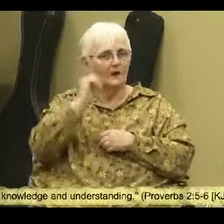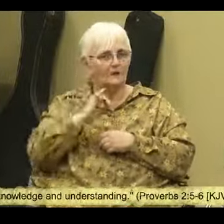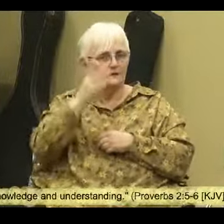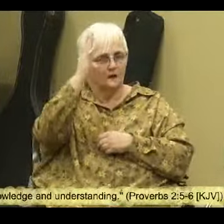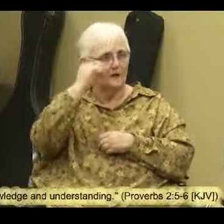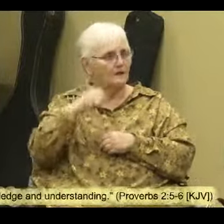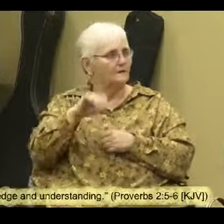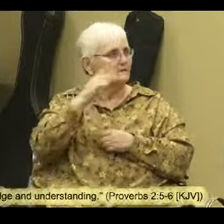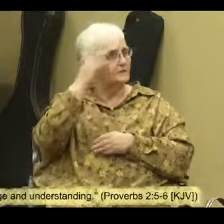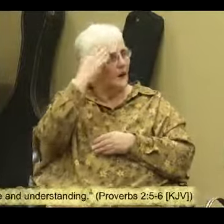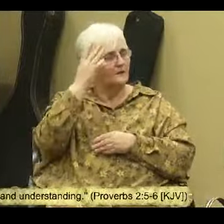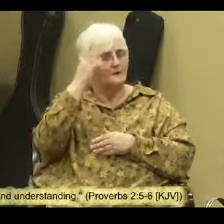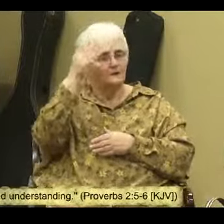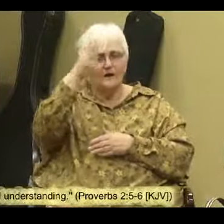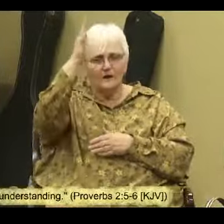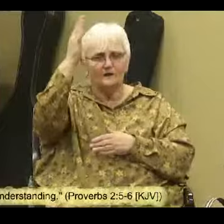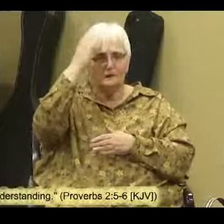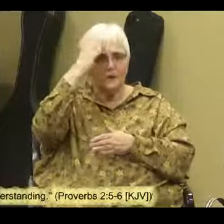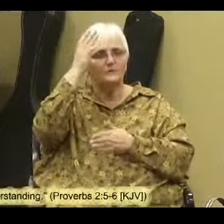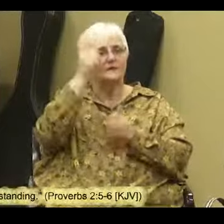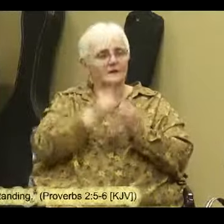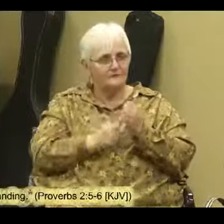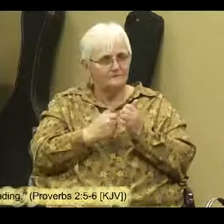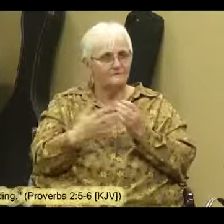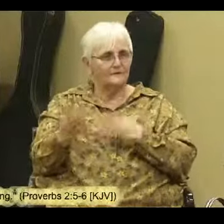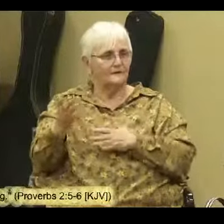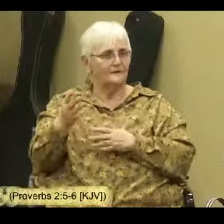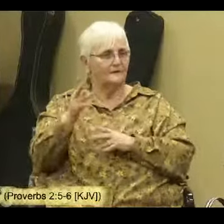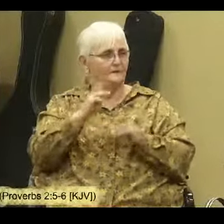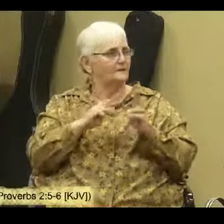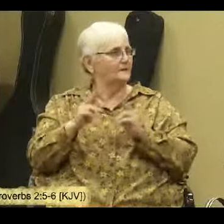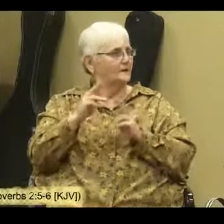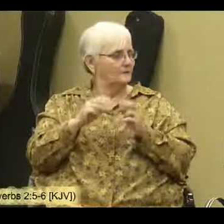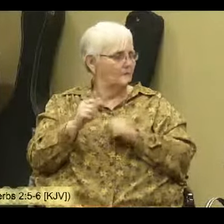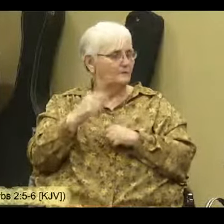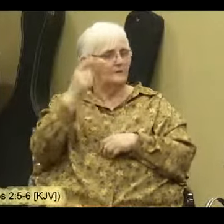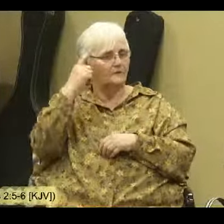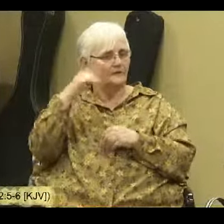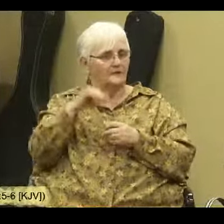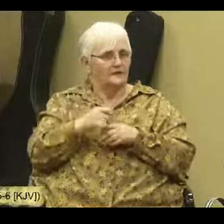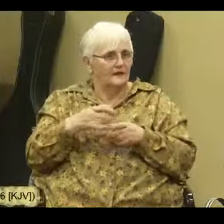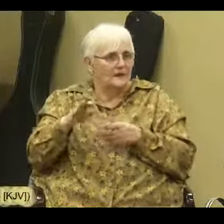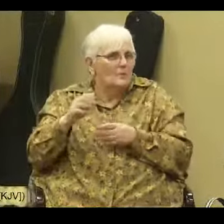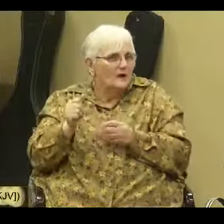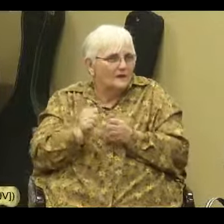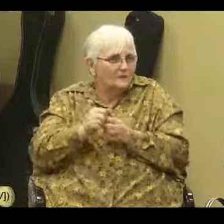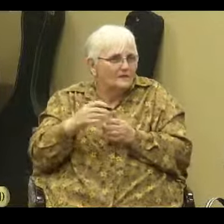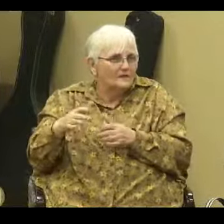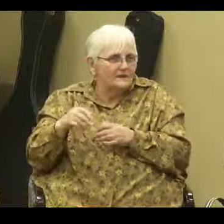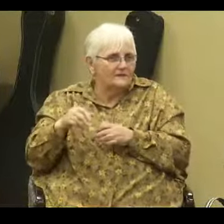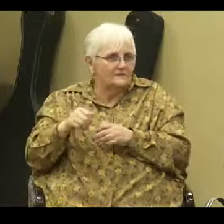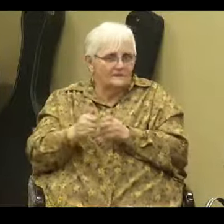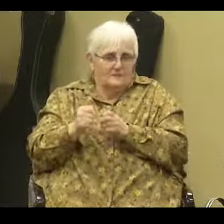knowledge, okay? He knows everything. You know, there are people, you know, thinking that they get away with stuff. Amen. You know what?